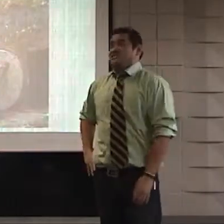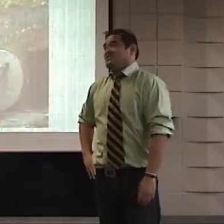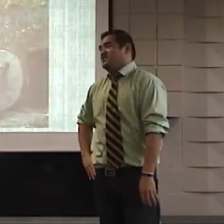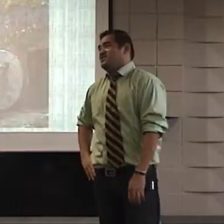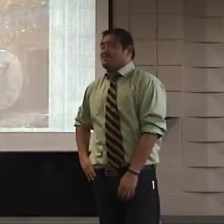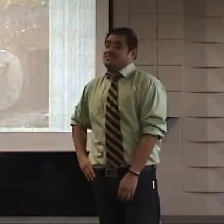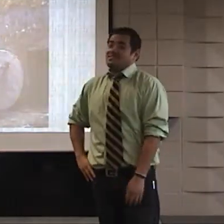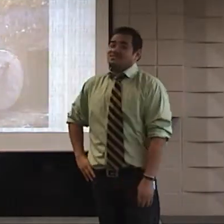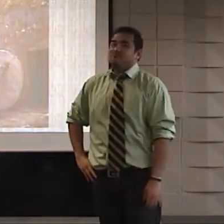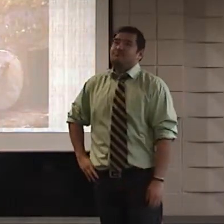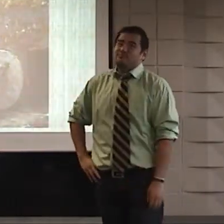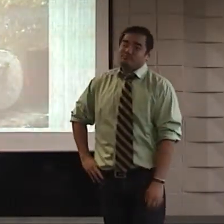again, were really not buying it.